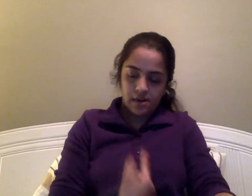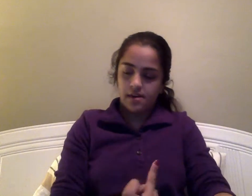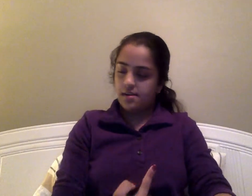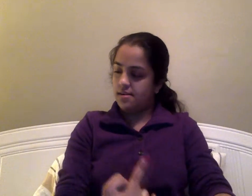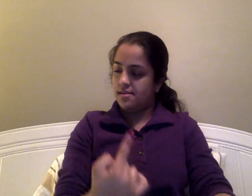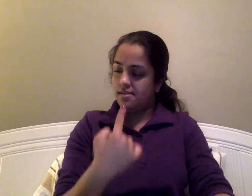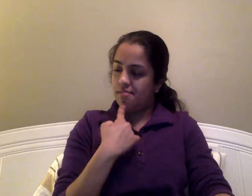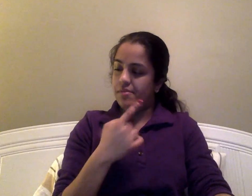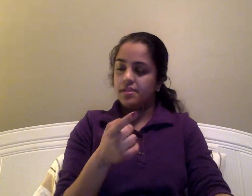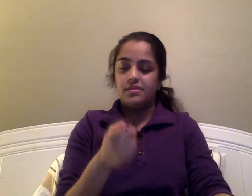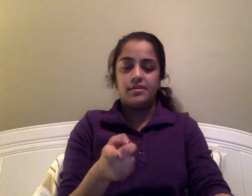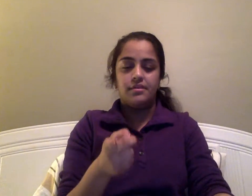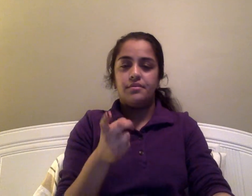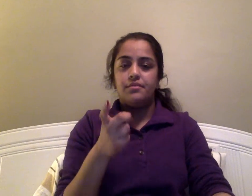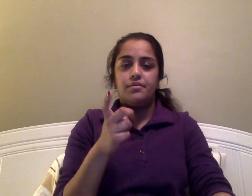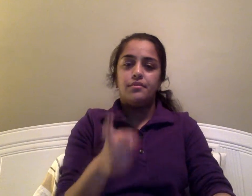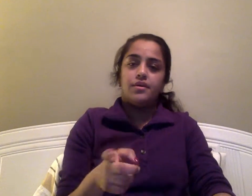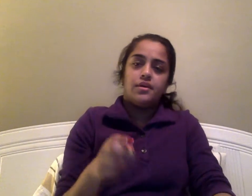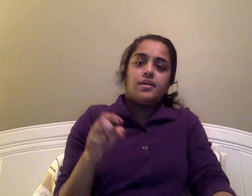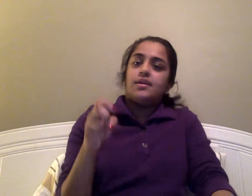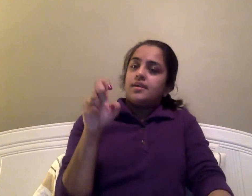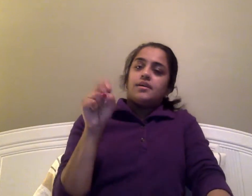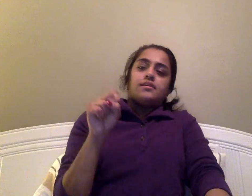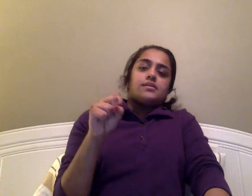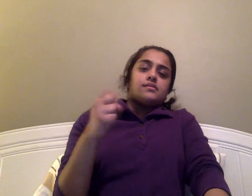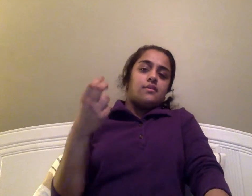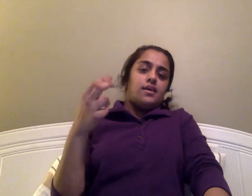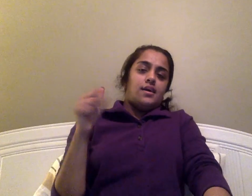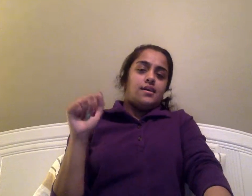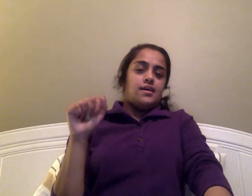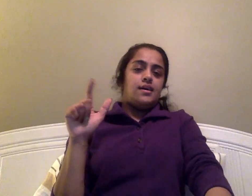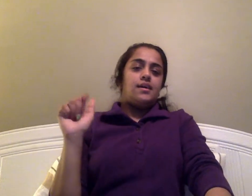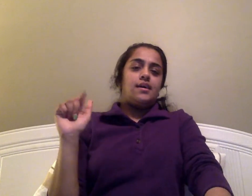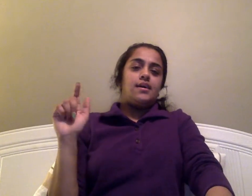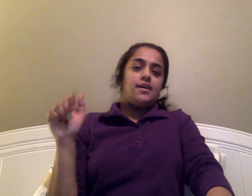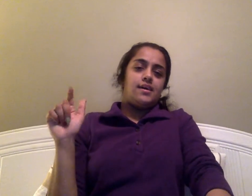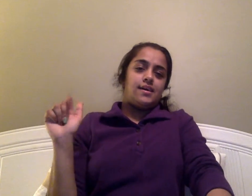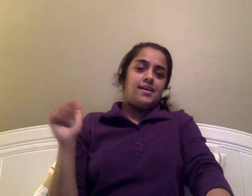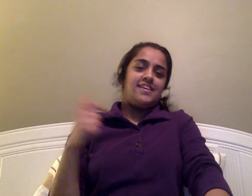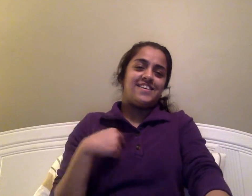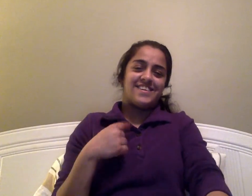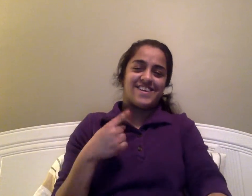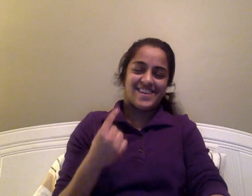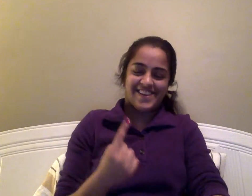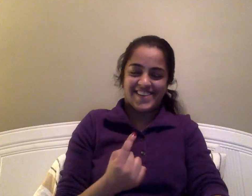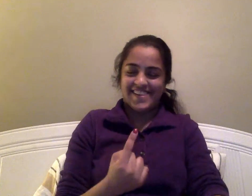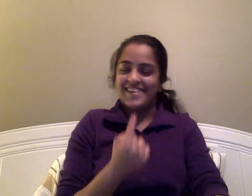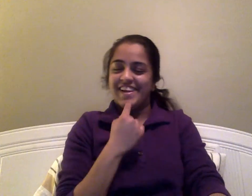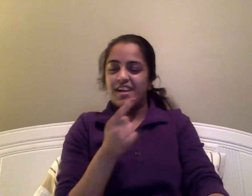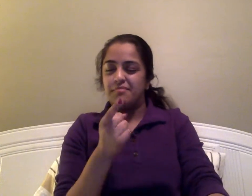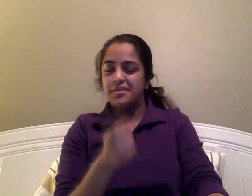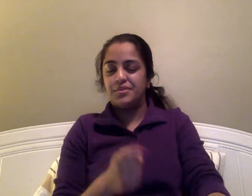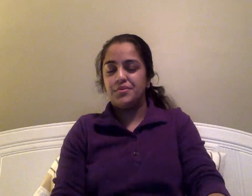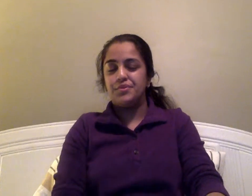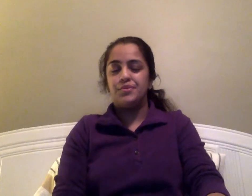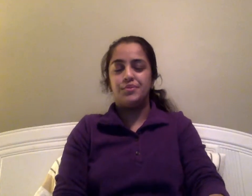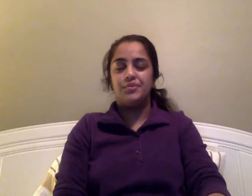I miss you, Sha-la-la-la-la, I miss you.